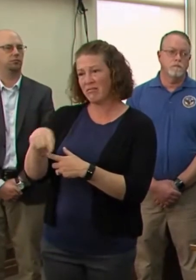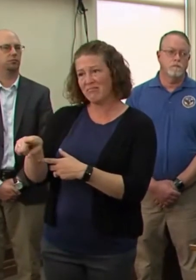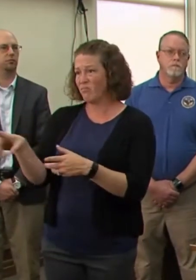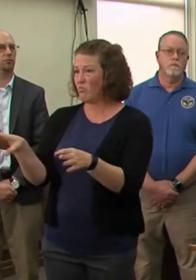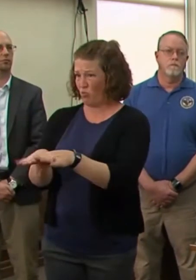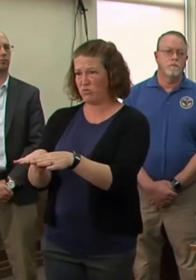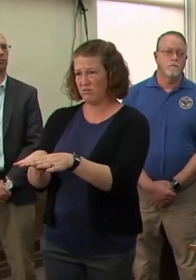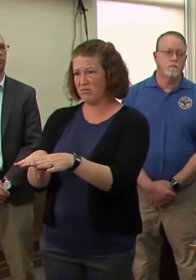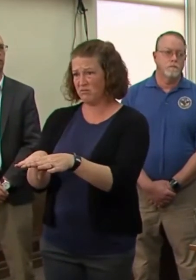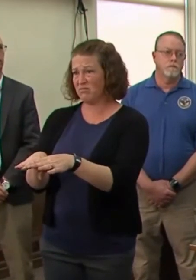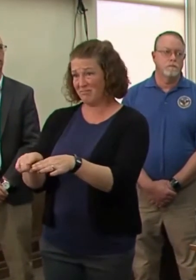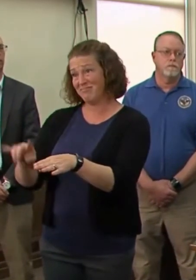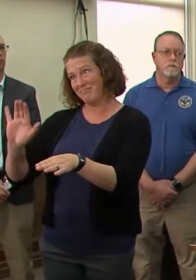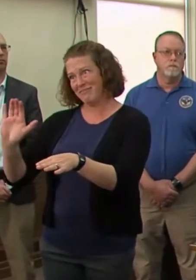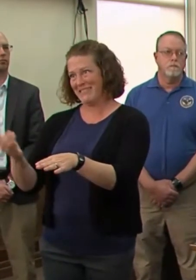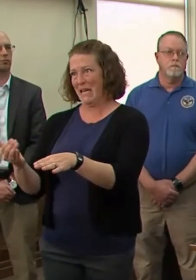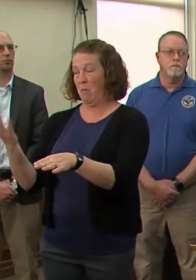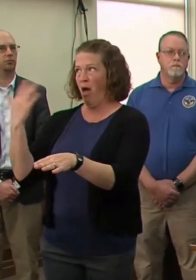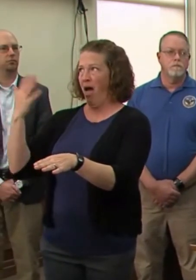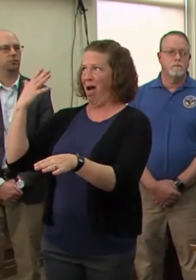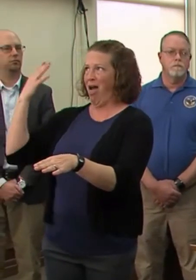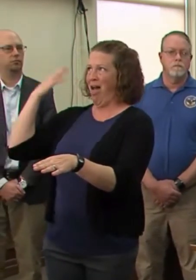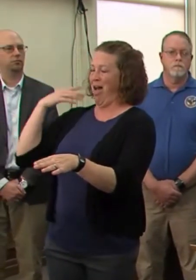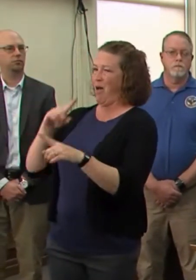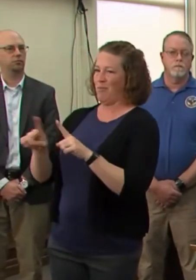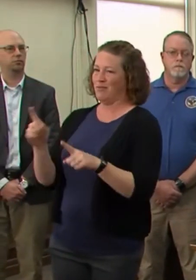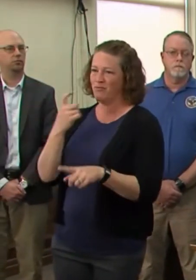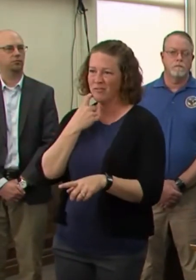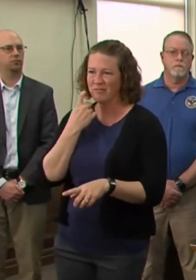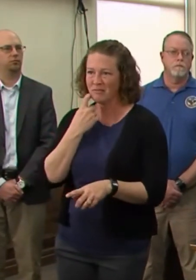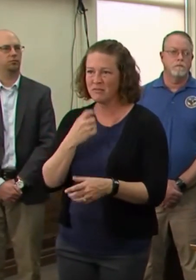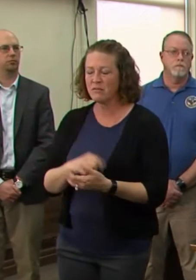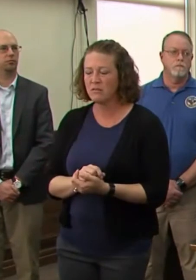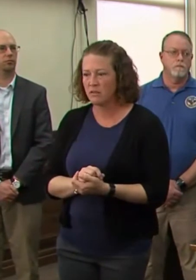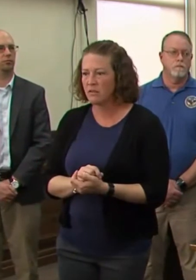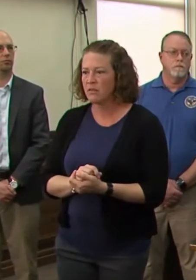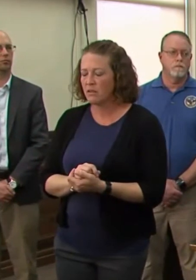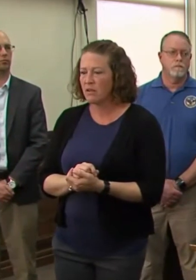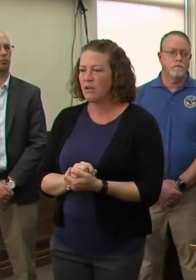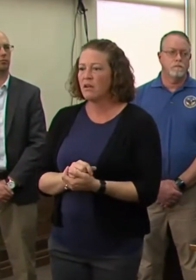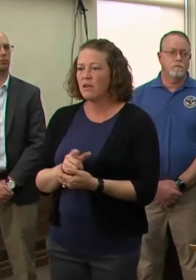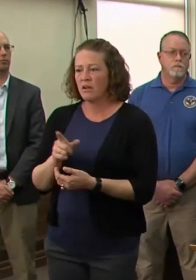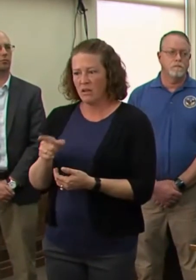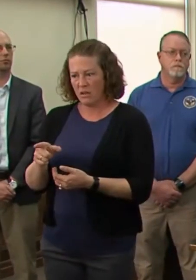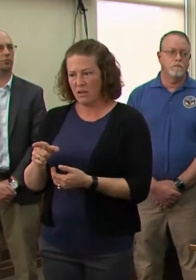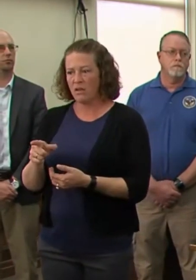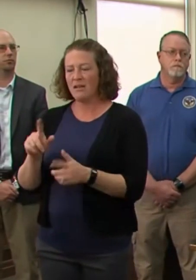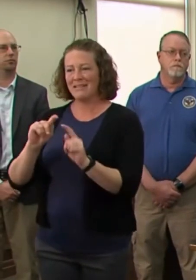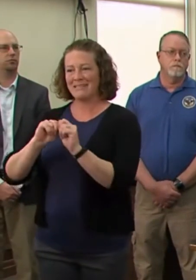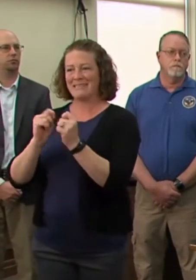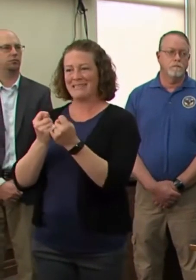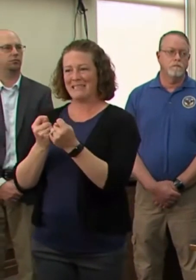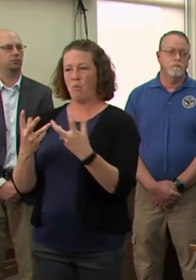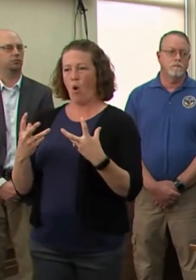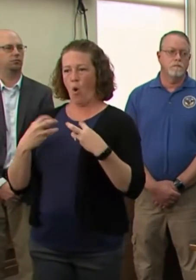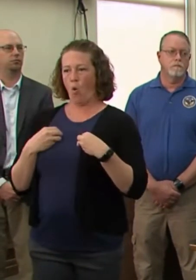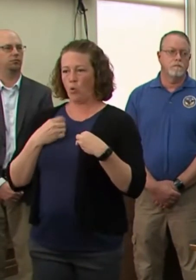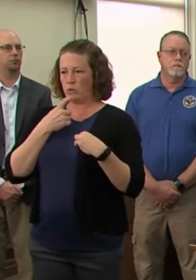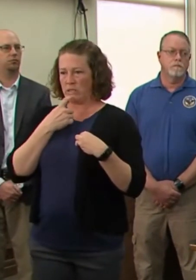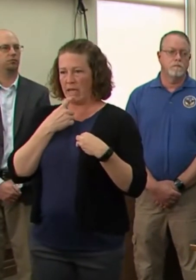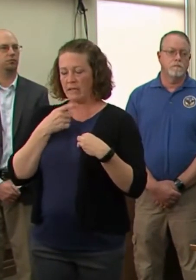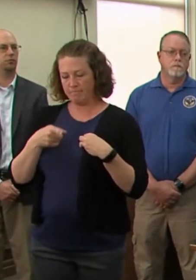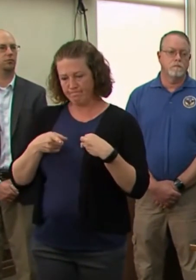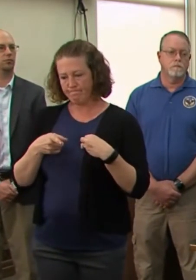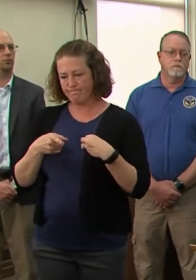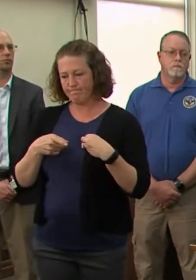when that, that seems like a long time ago, I think to everybody here. Uh, but even back then the, the team owners were saying it's the right thing to do. I'll do